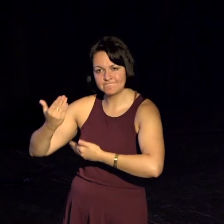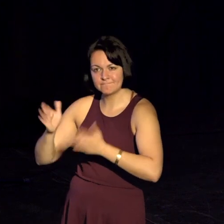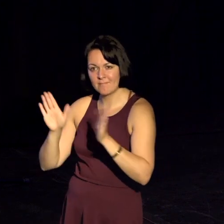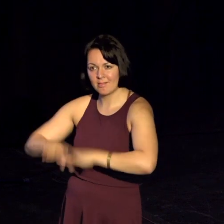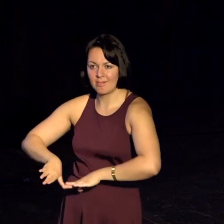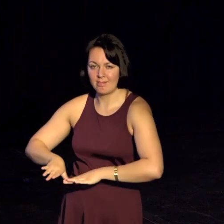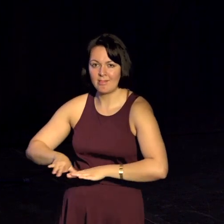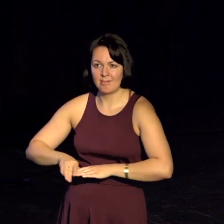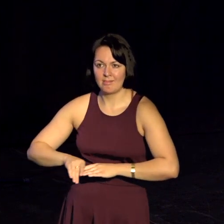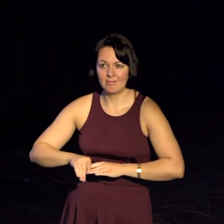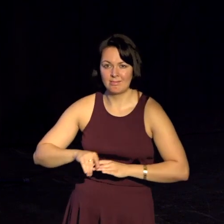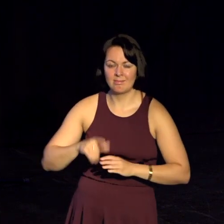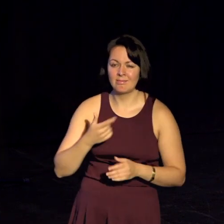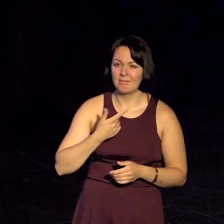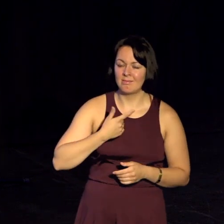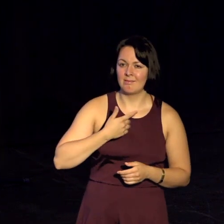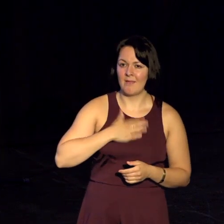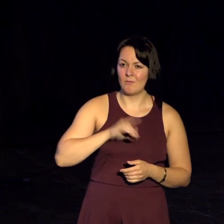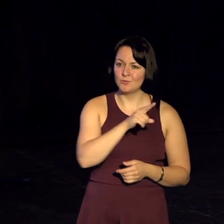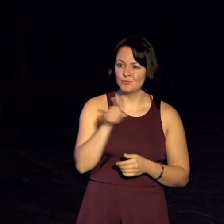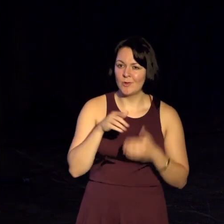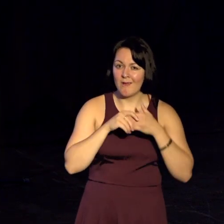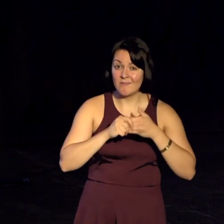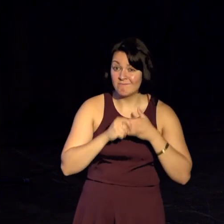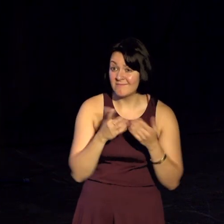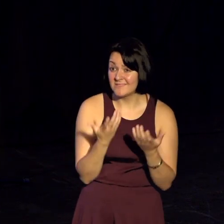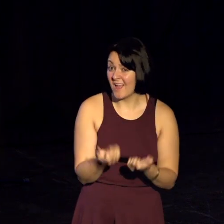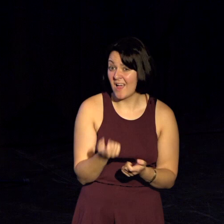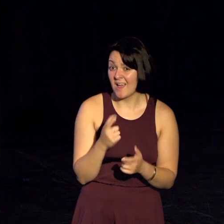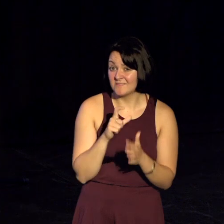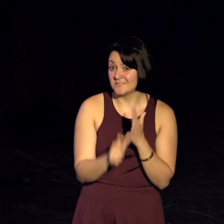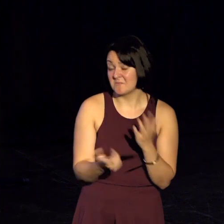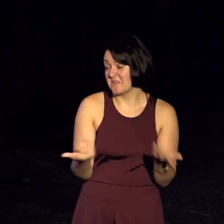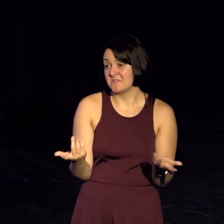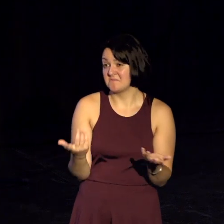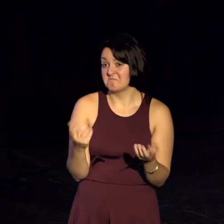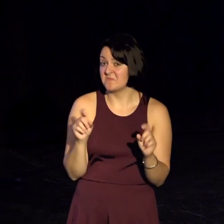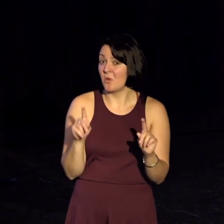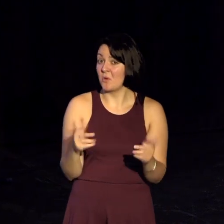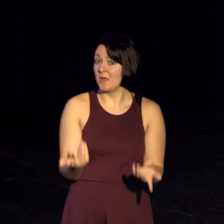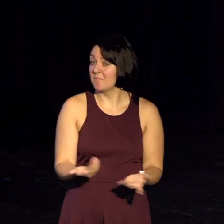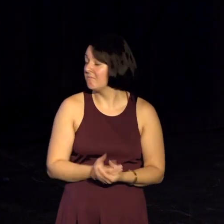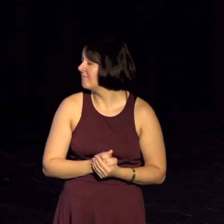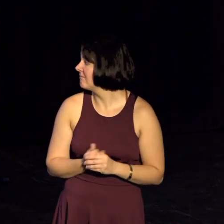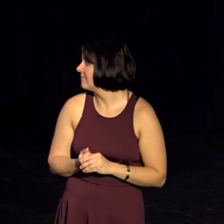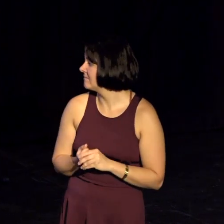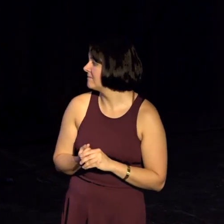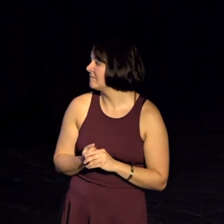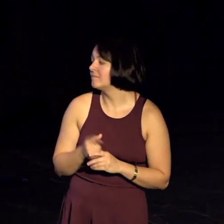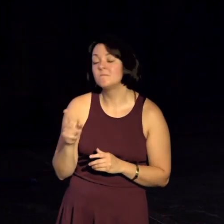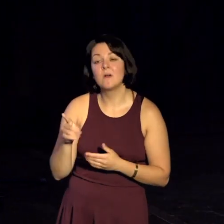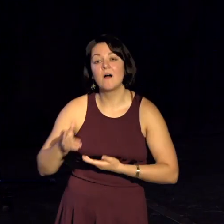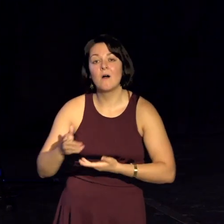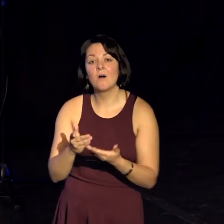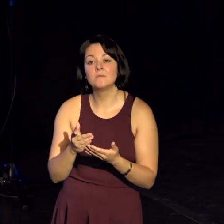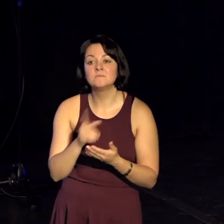friends do have disabilities. Now, I have brought an offer so that you do this. For